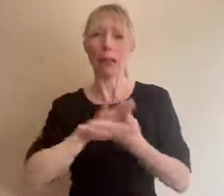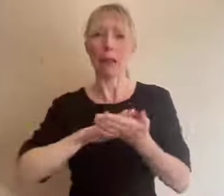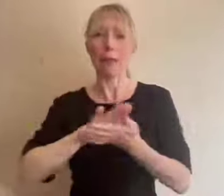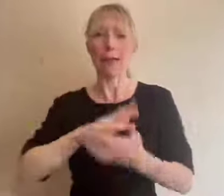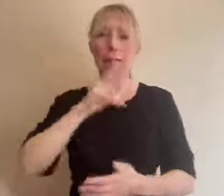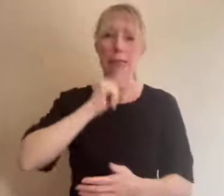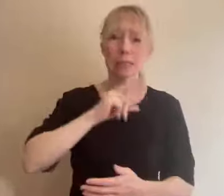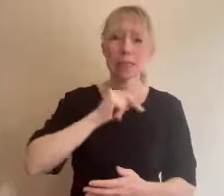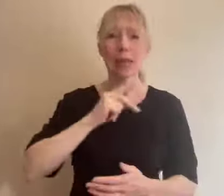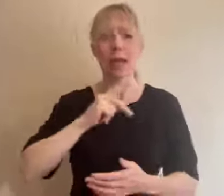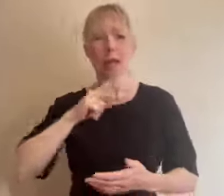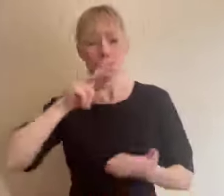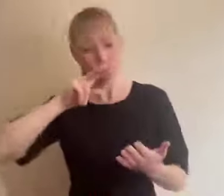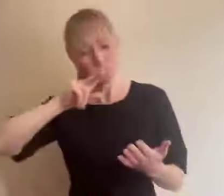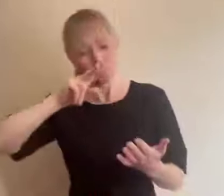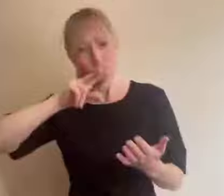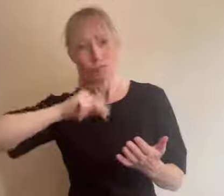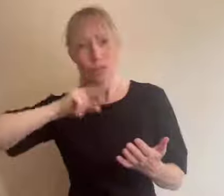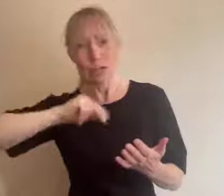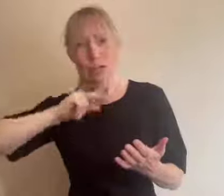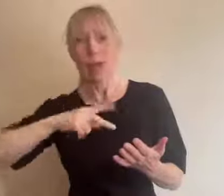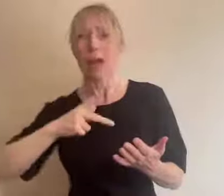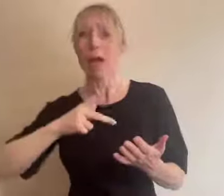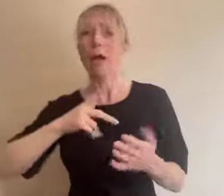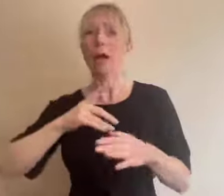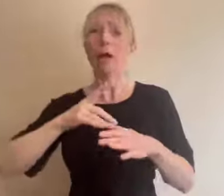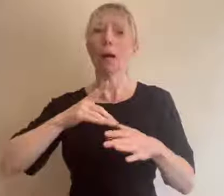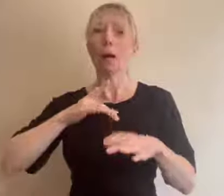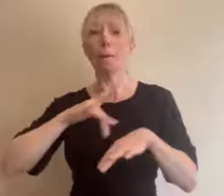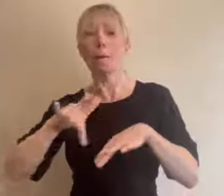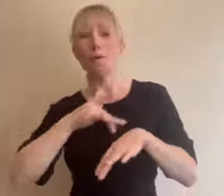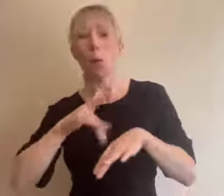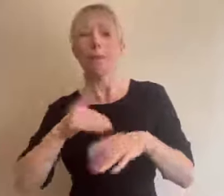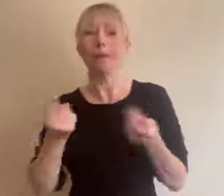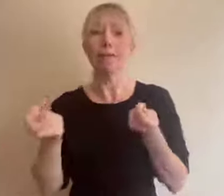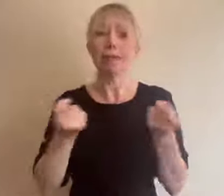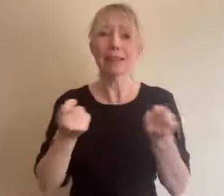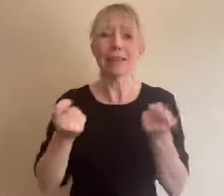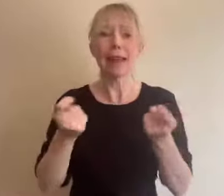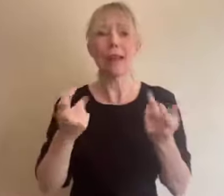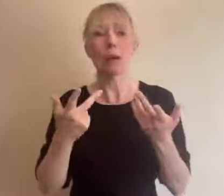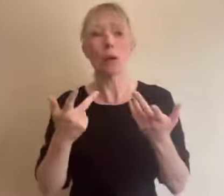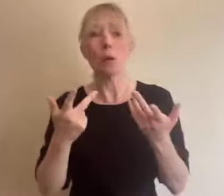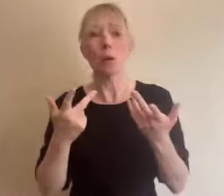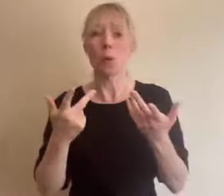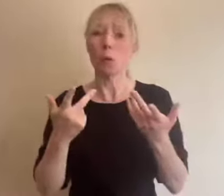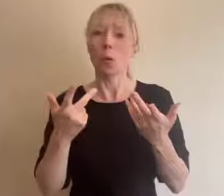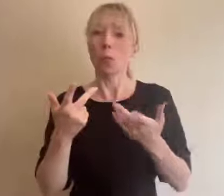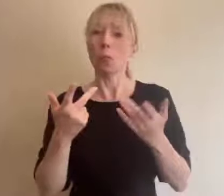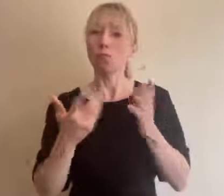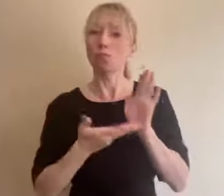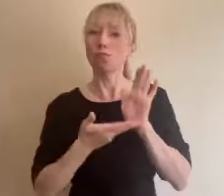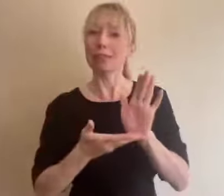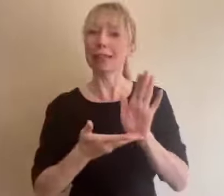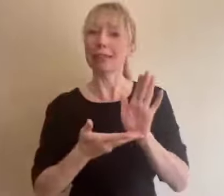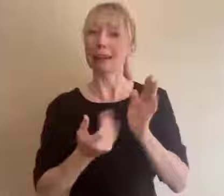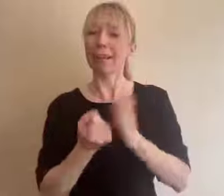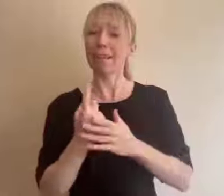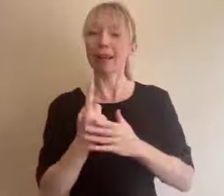performing facilitating or presenting at the event when we talk about audiences we refer to anyone watching